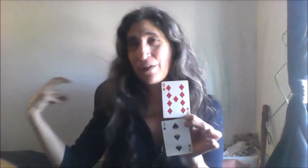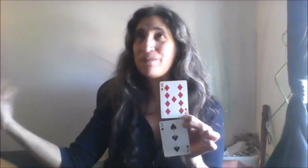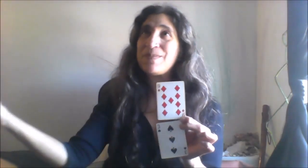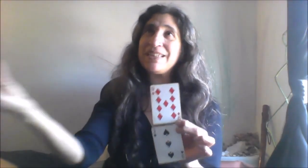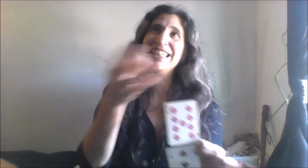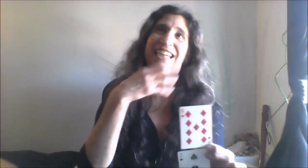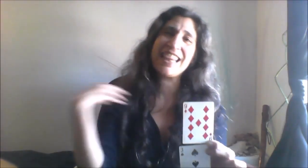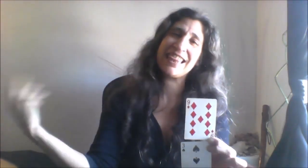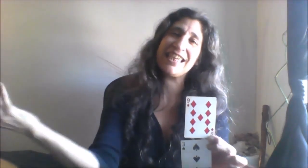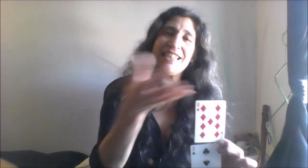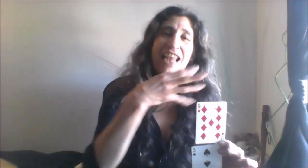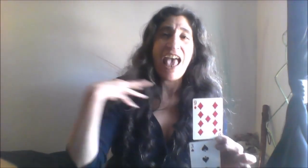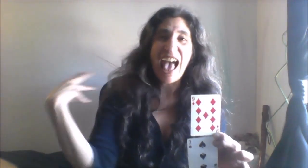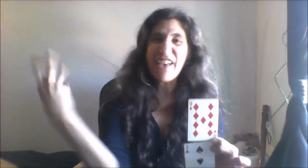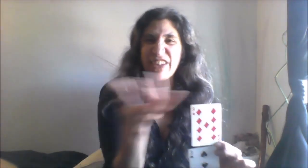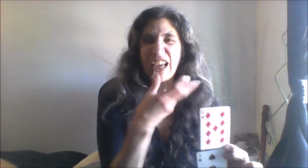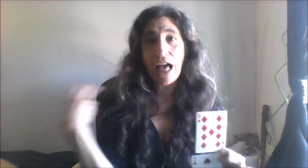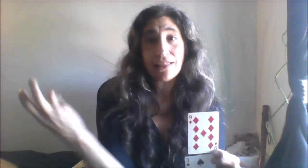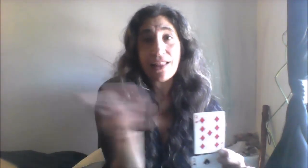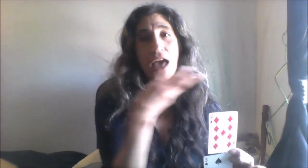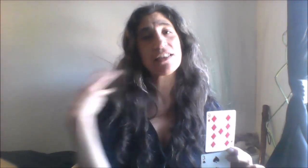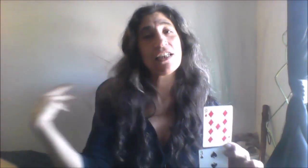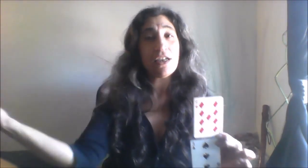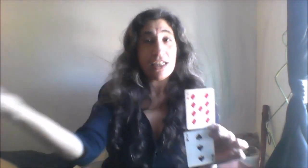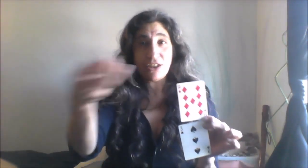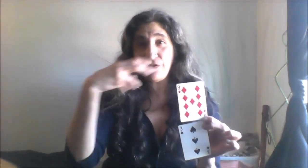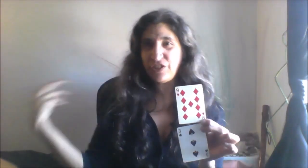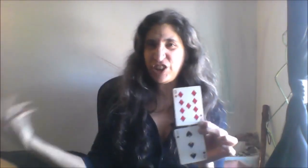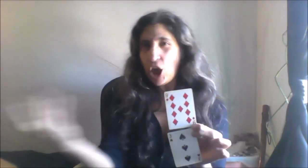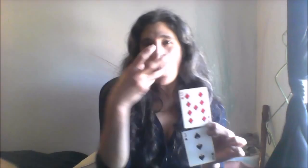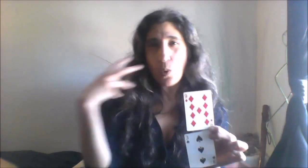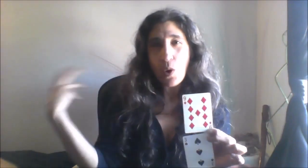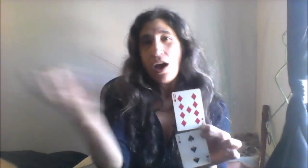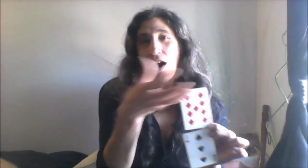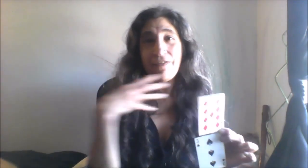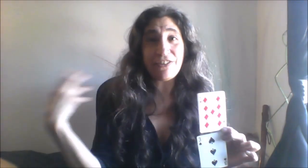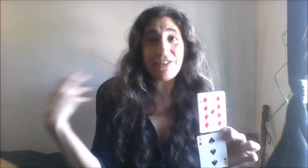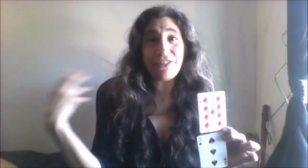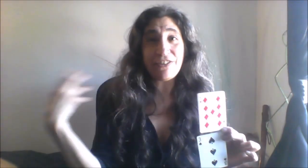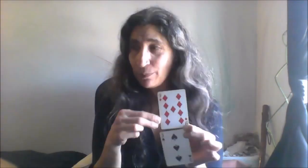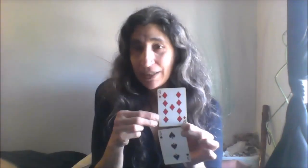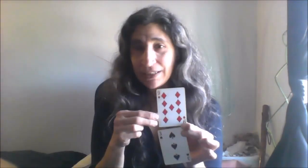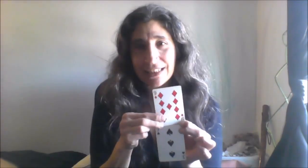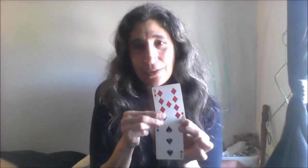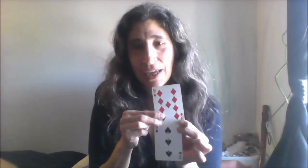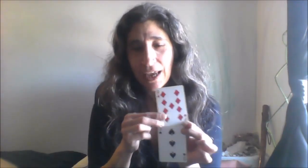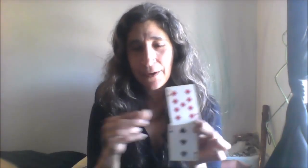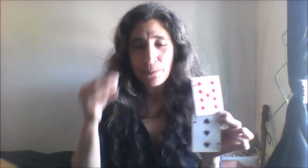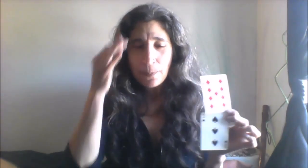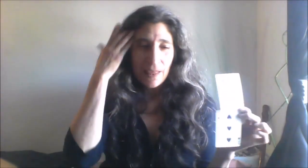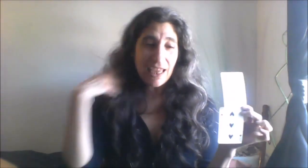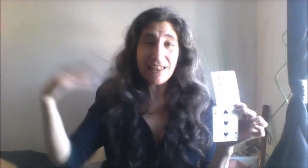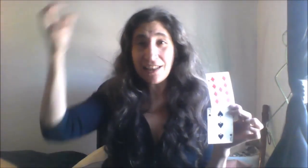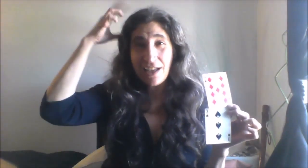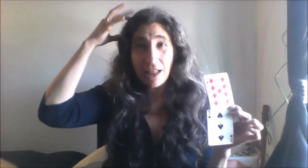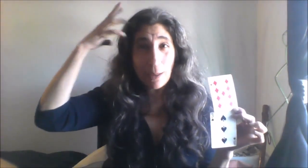now we have the space space is the tangible real tangible stuff okay this is the flow of abundance